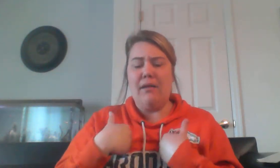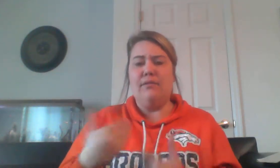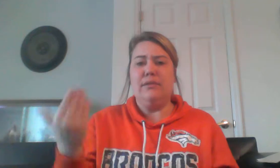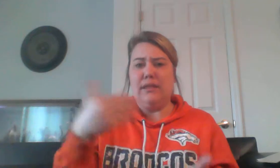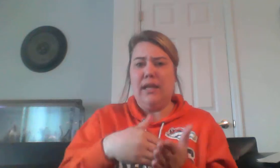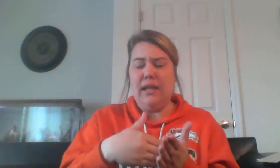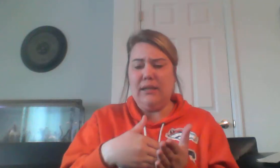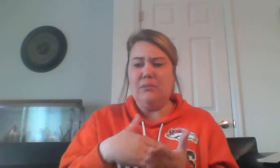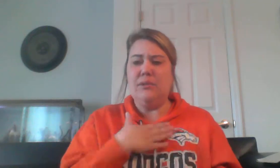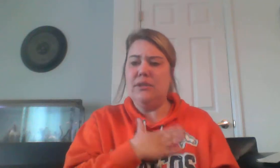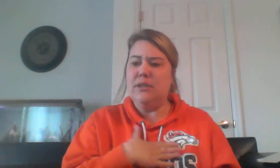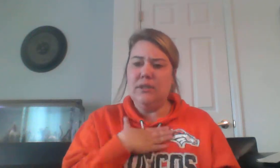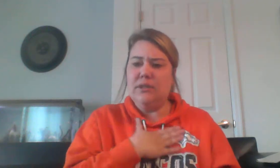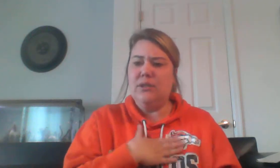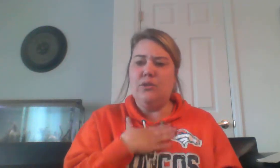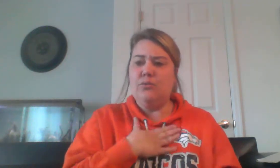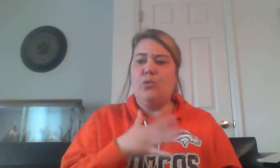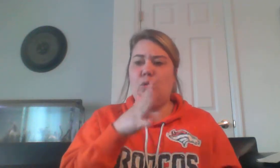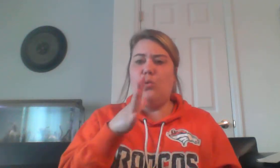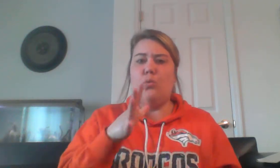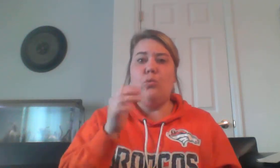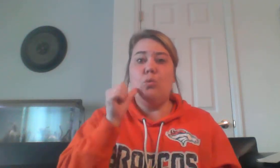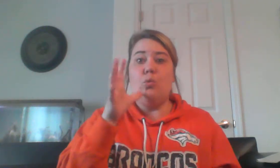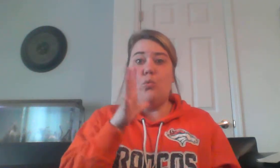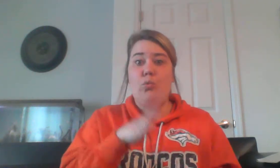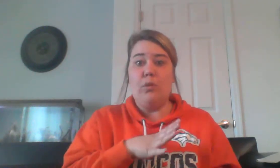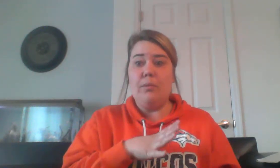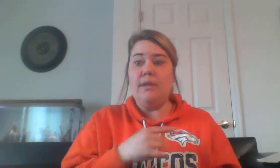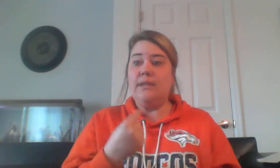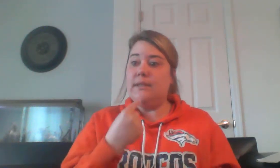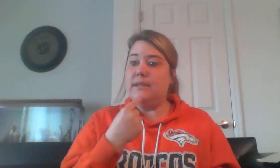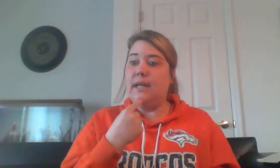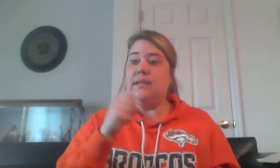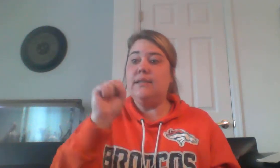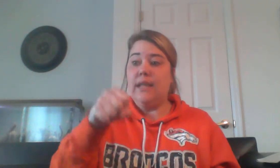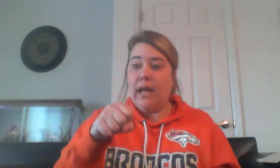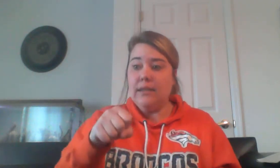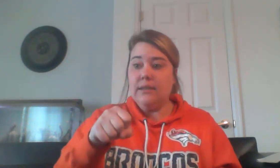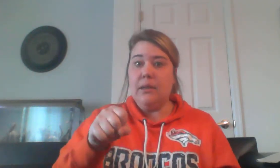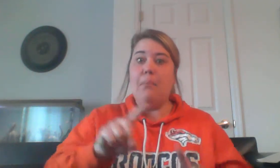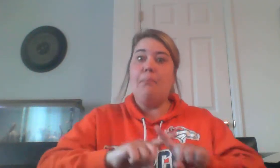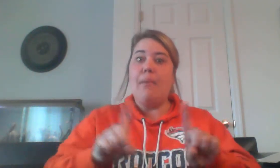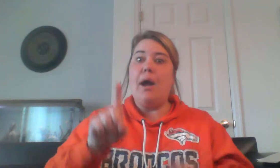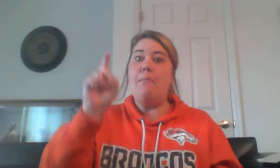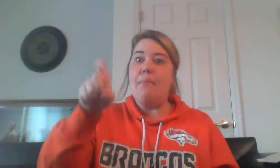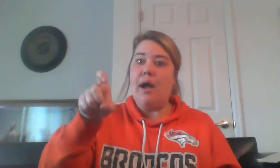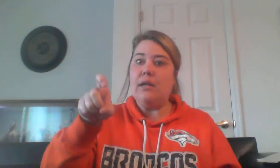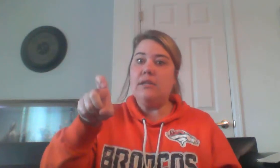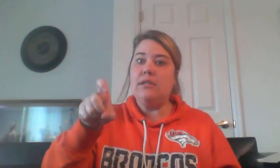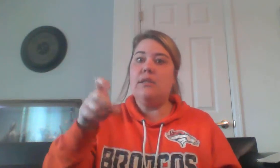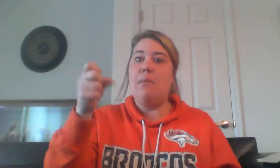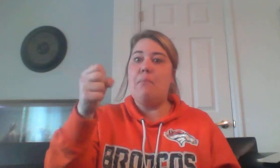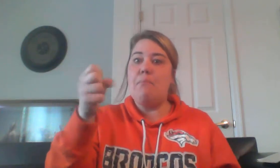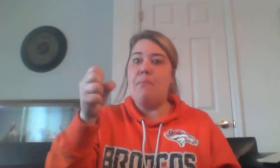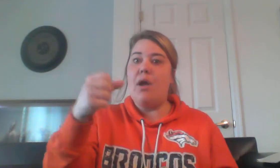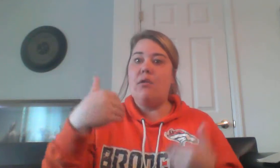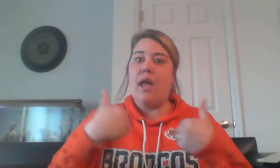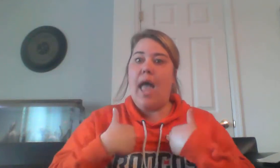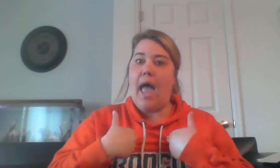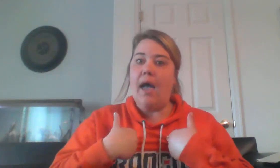I'm not looking for trouble. I want to believe that. And you know what? I think you believe it in a moment. And then he does something to provoke you,